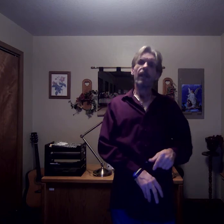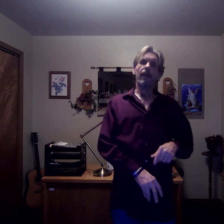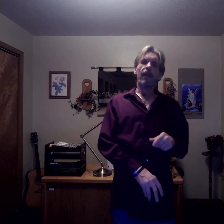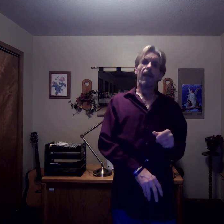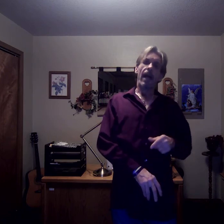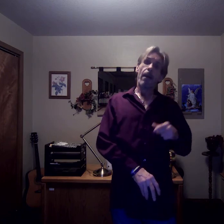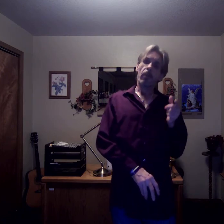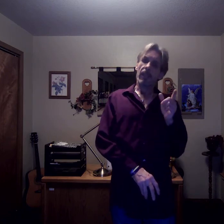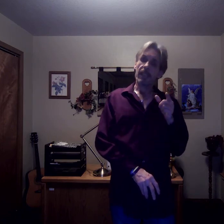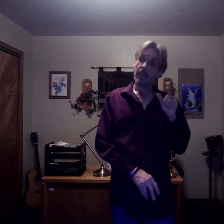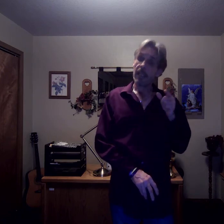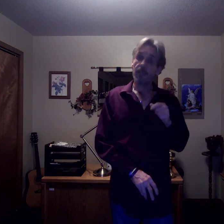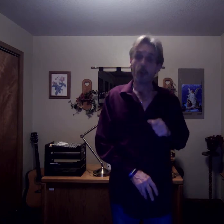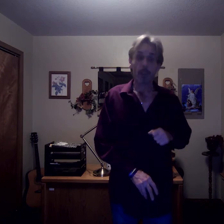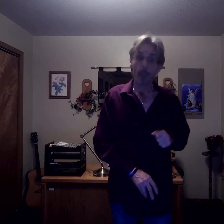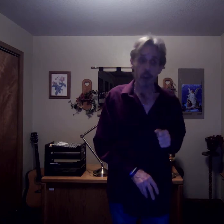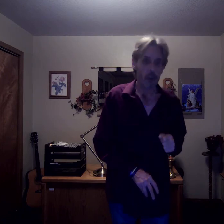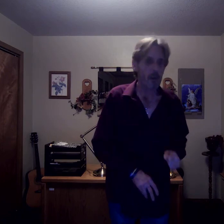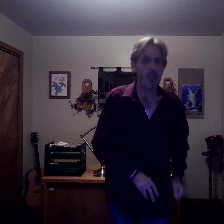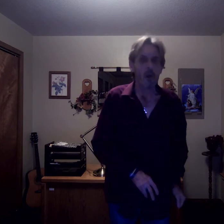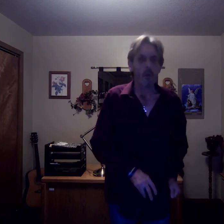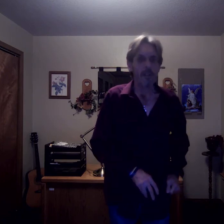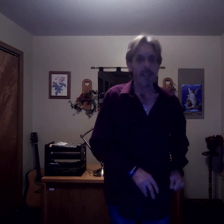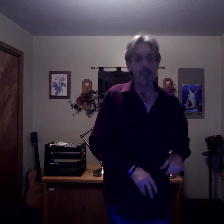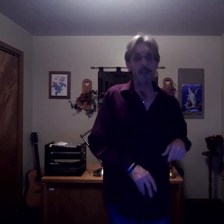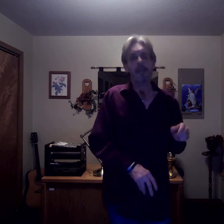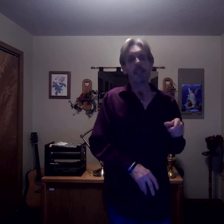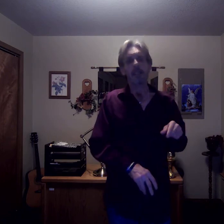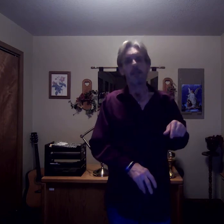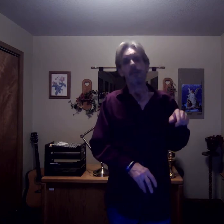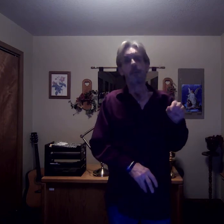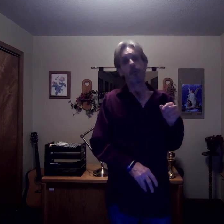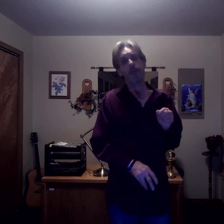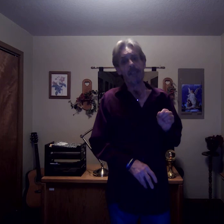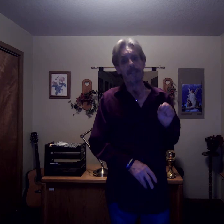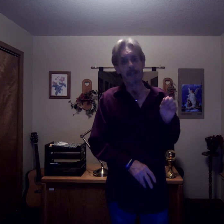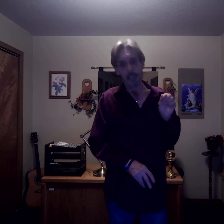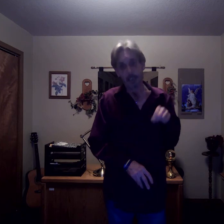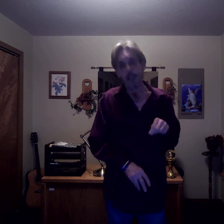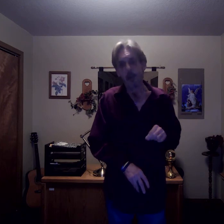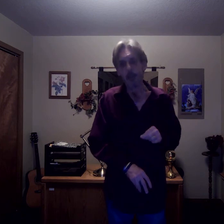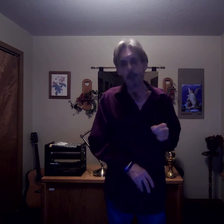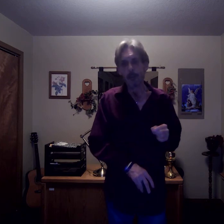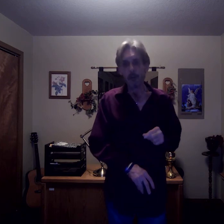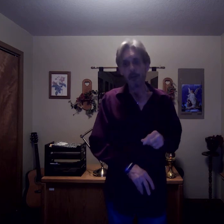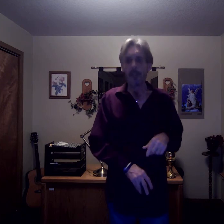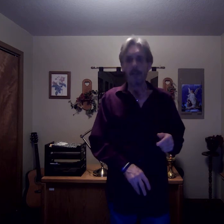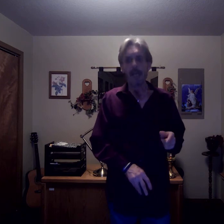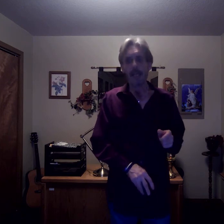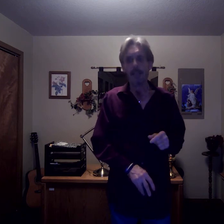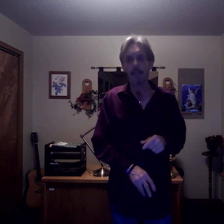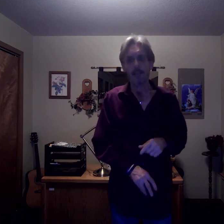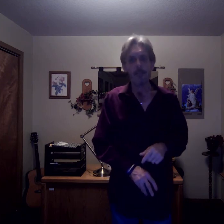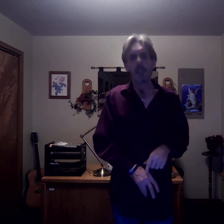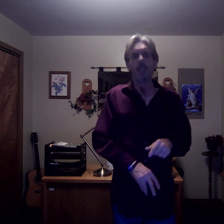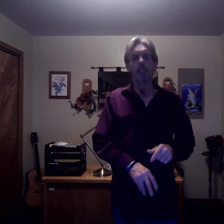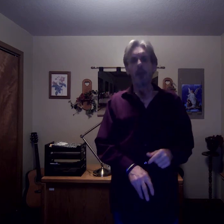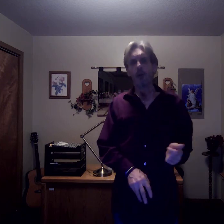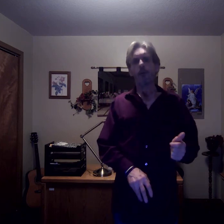with his thinking of Stravinsky when he produced that idea. He also